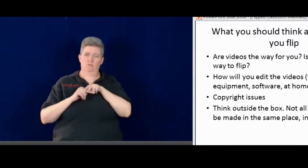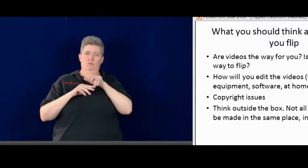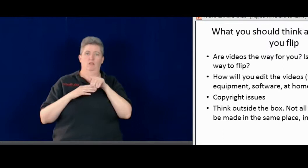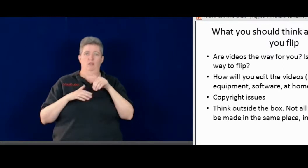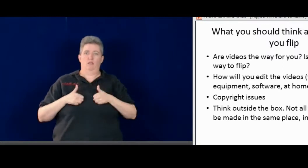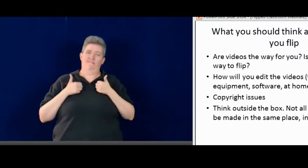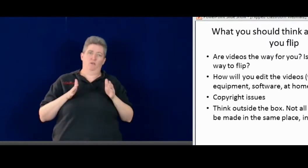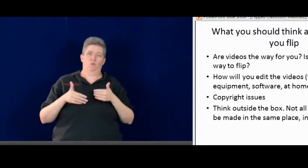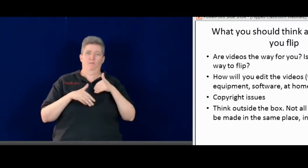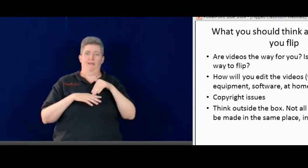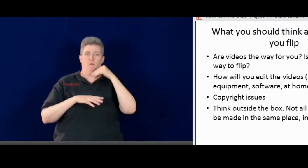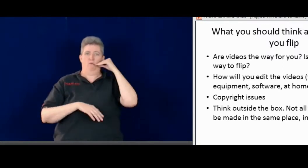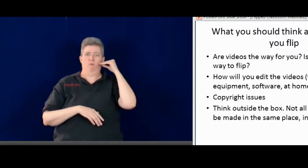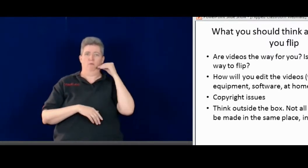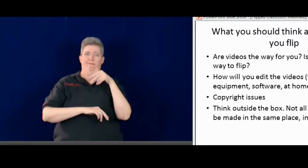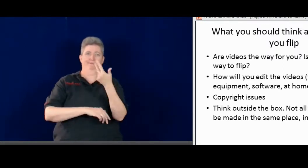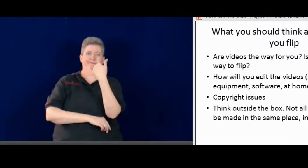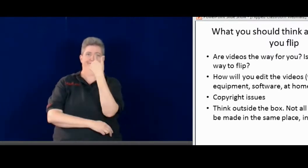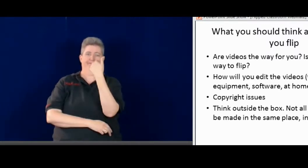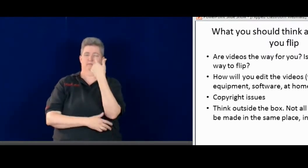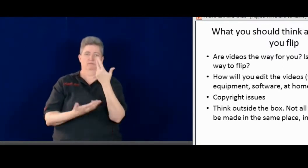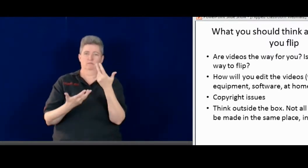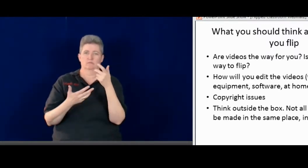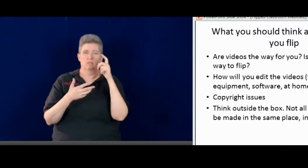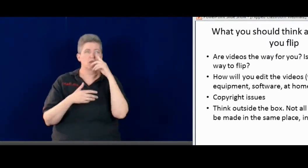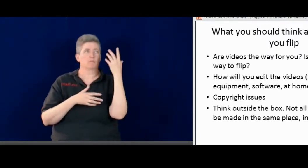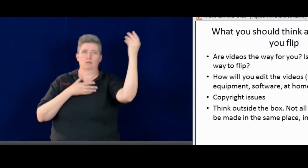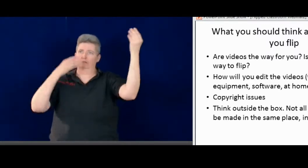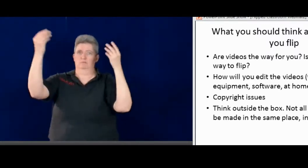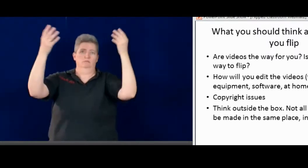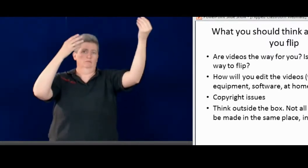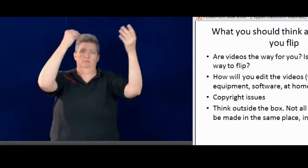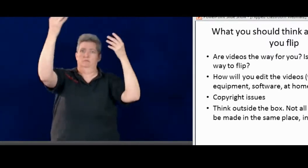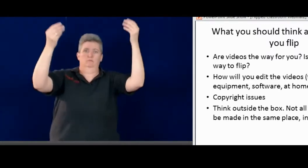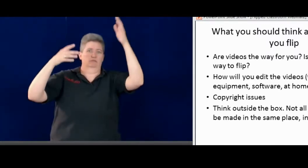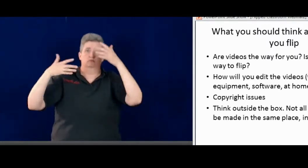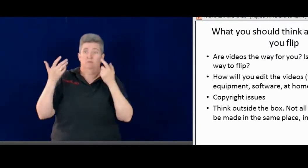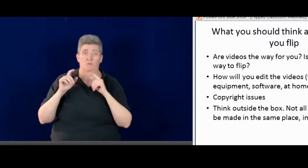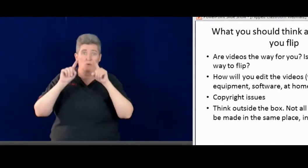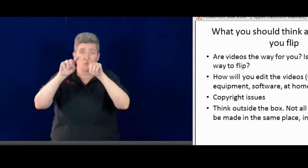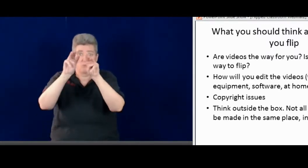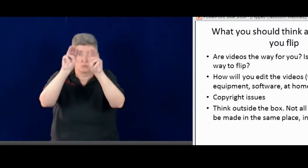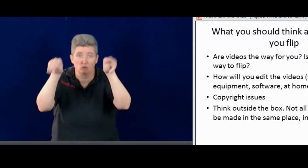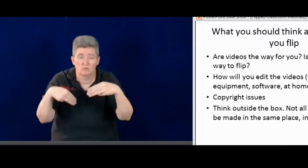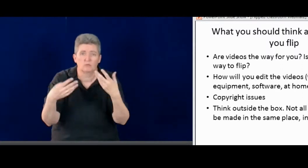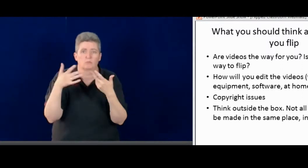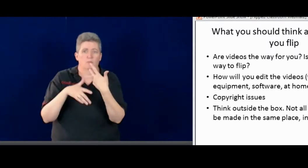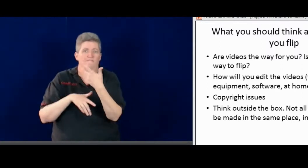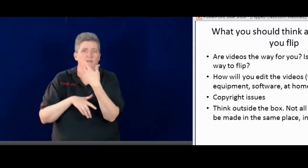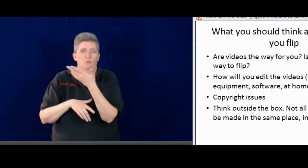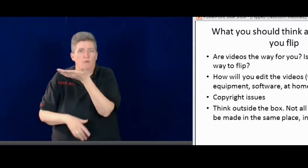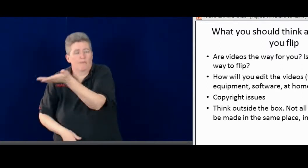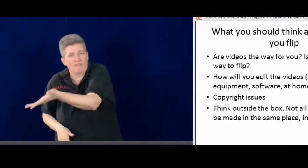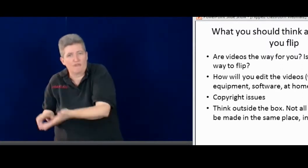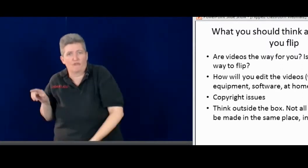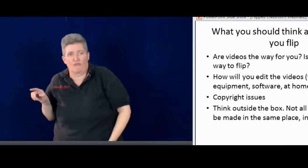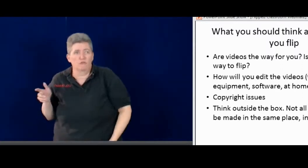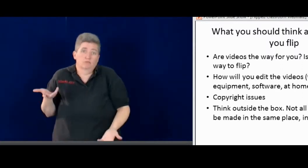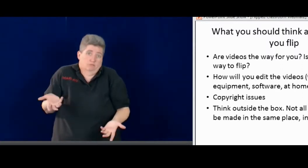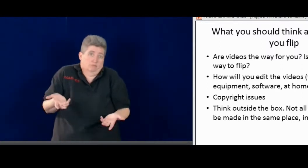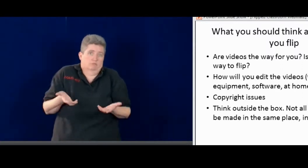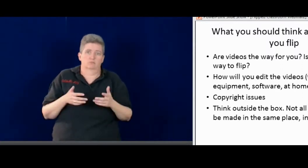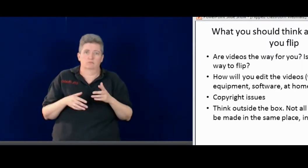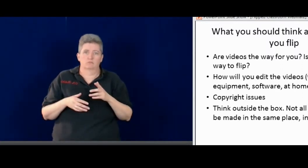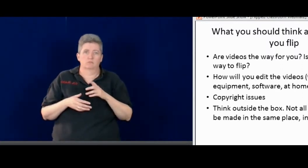forest. It doesn't always have to be sitting in the living room at home. It doesn't always have to be that way. It could be in different locations. If you go to a museum,